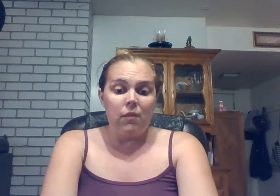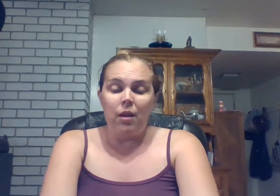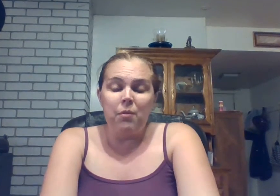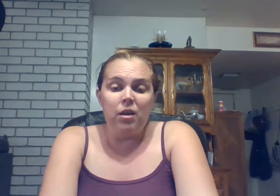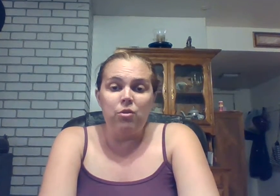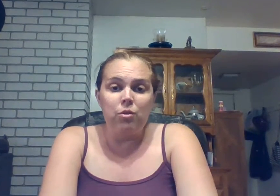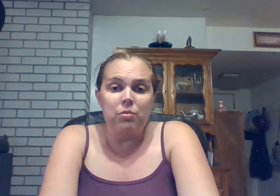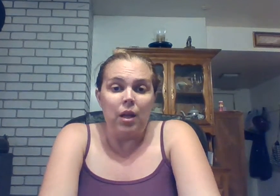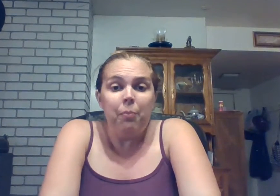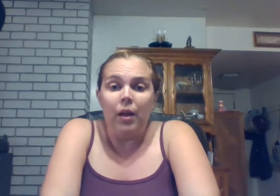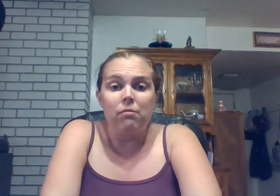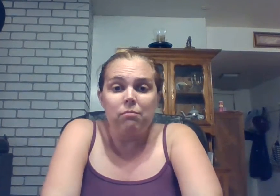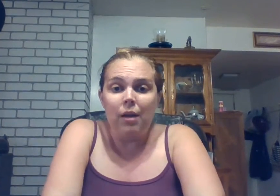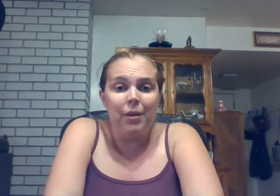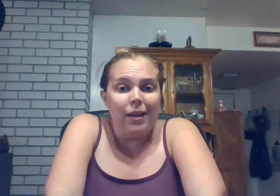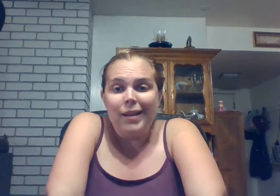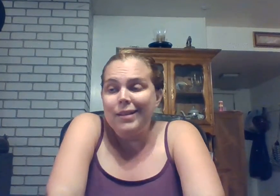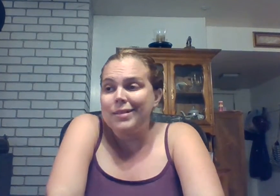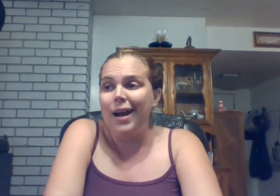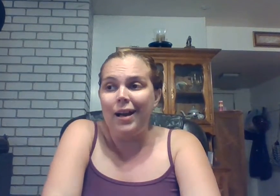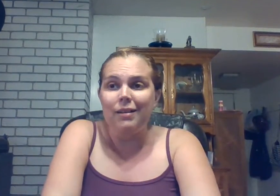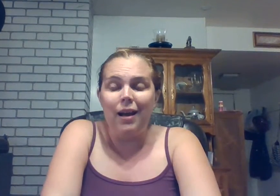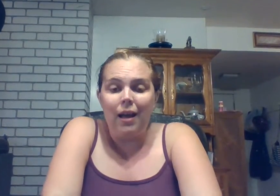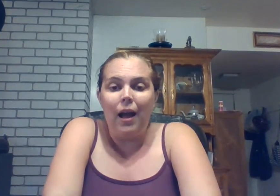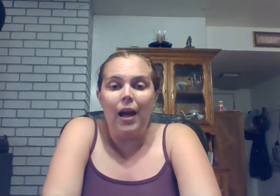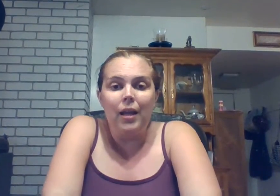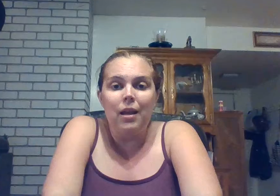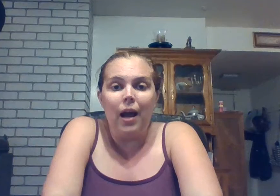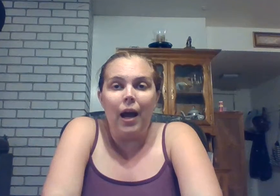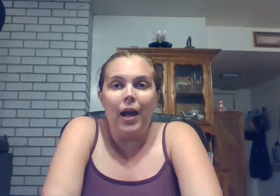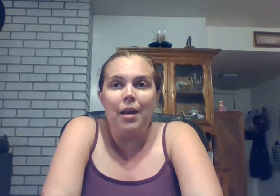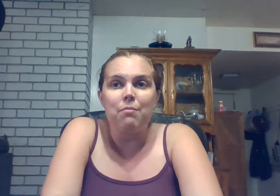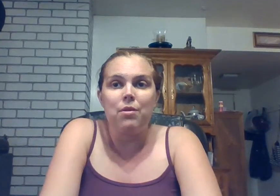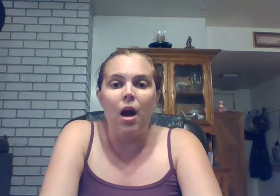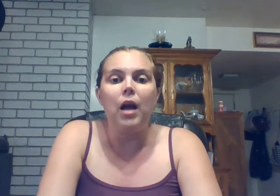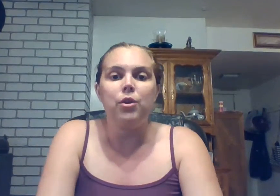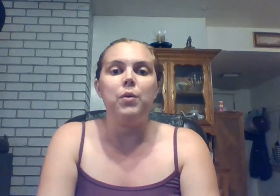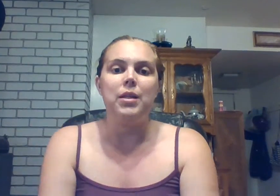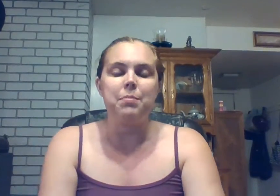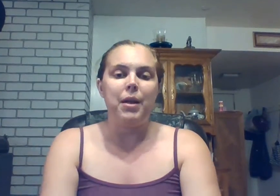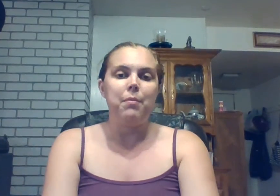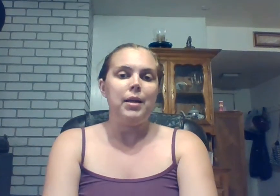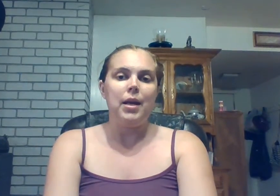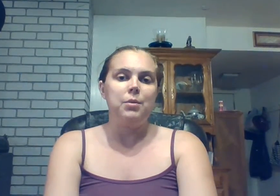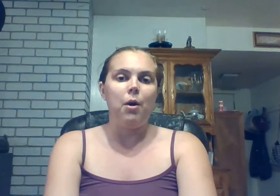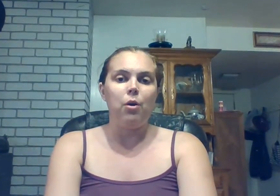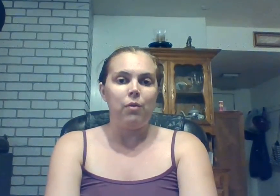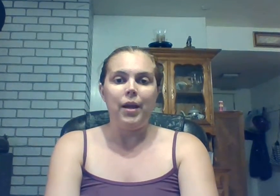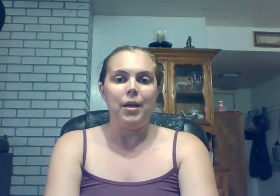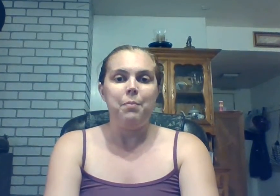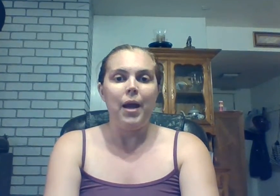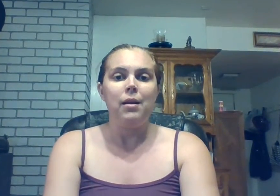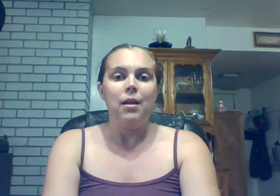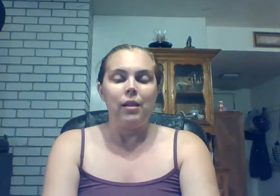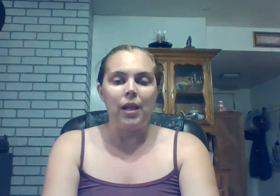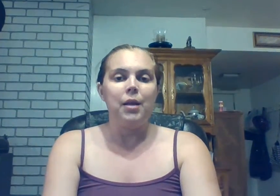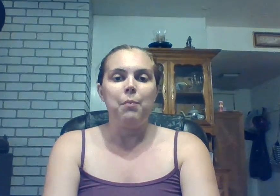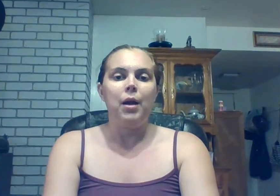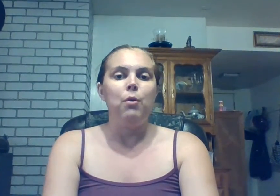am gonna do something i mean like it's not i i am not going to spend my day tomorrow laying in bed letting my